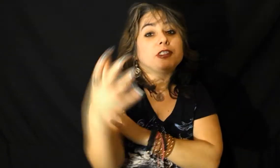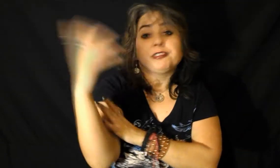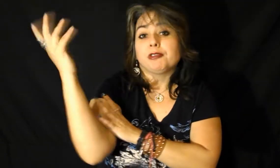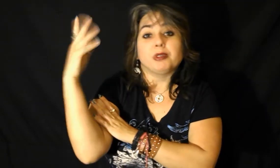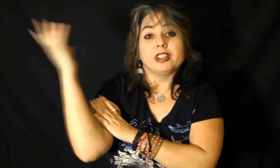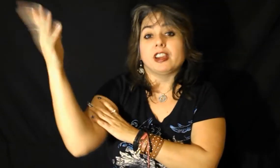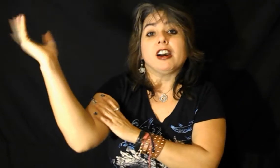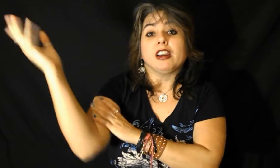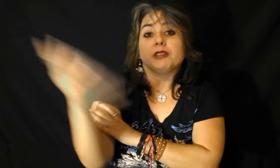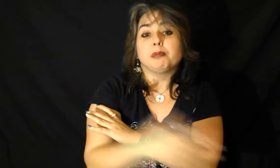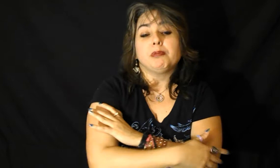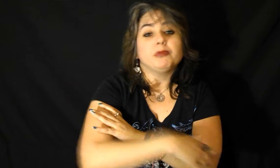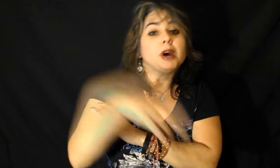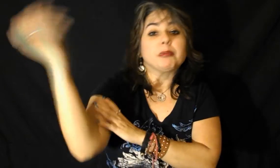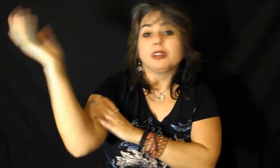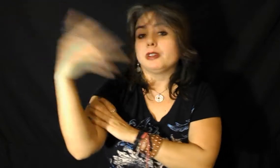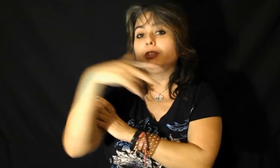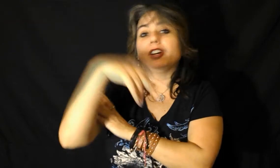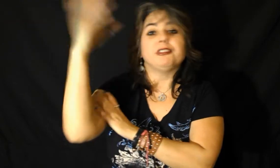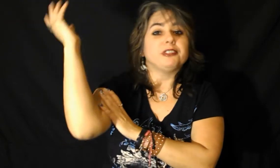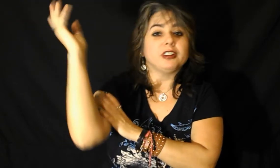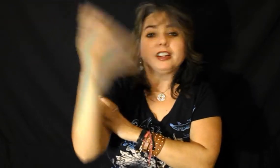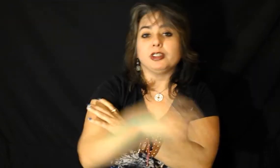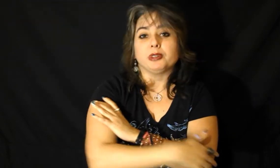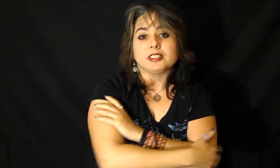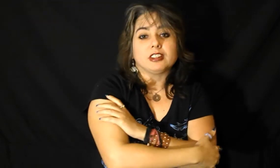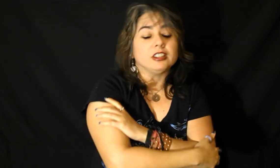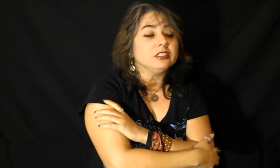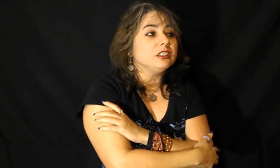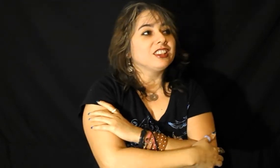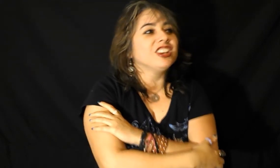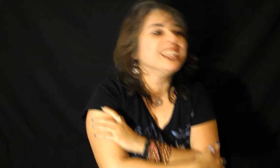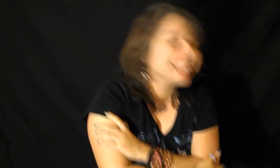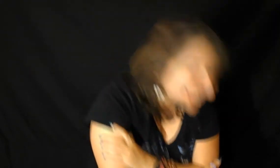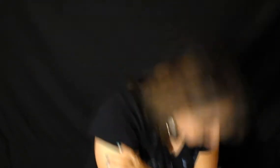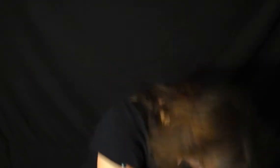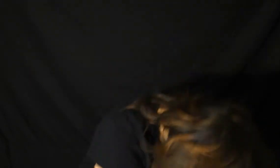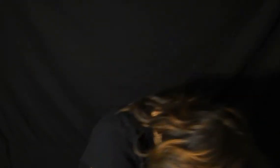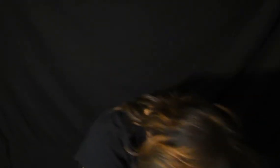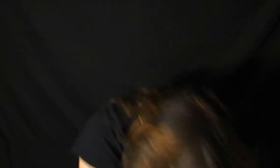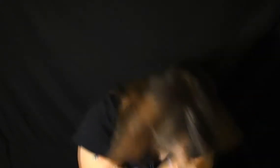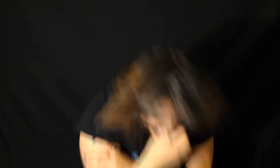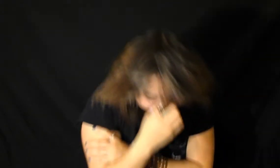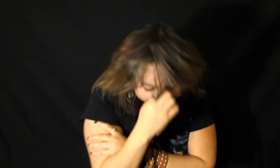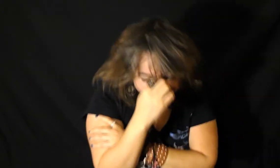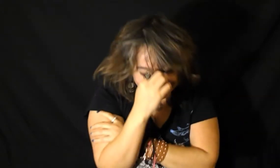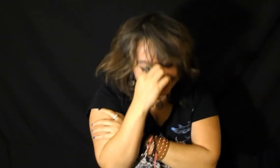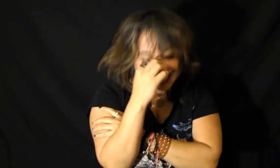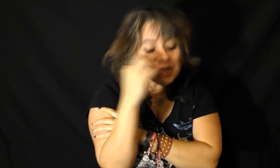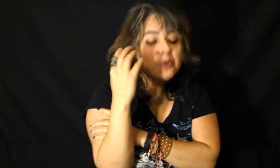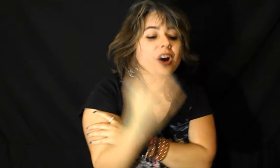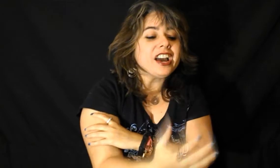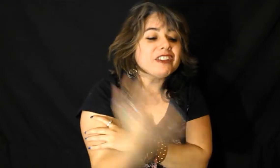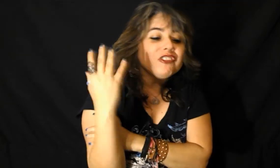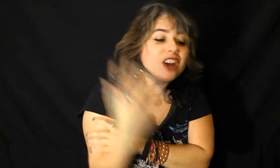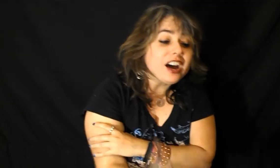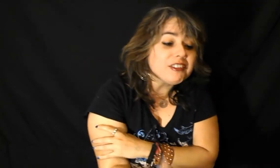bluff of where they are popular bluff or I don't know what it's called why five